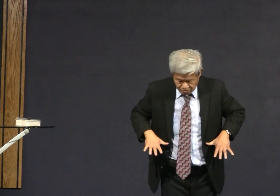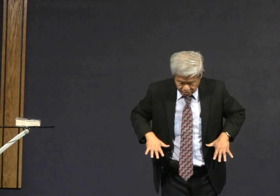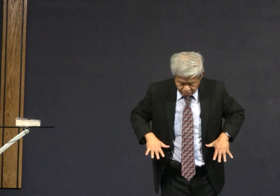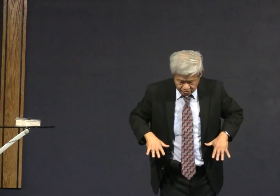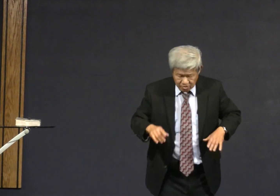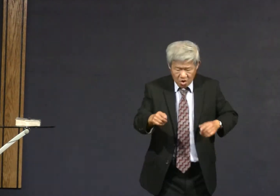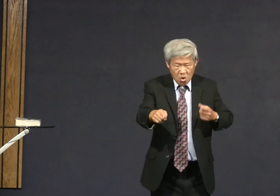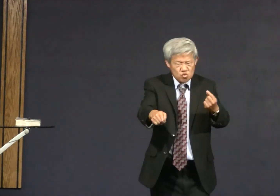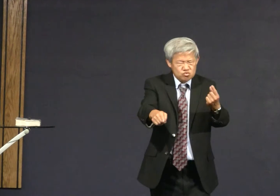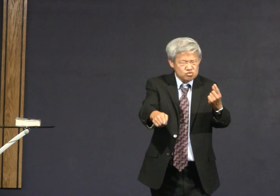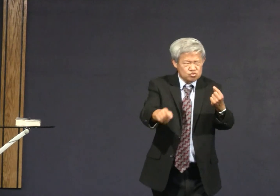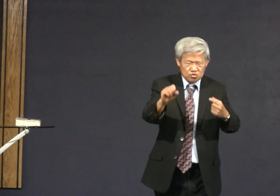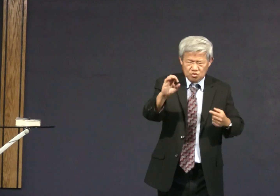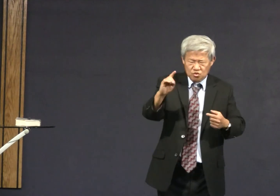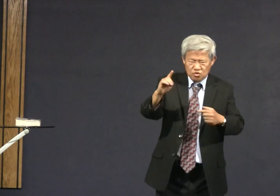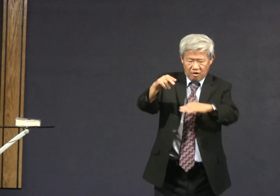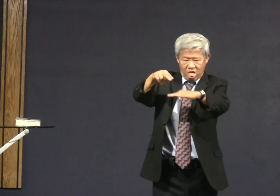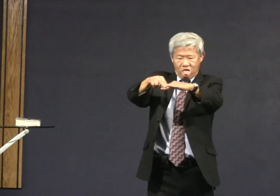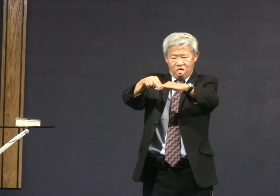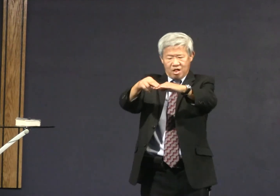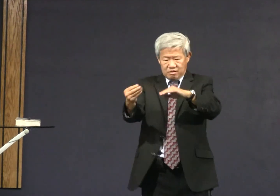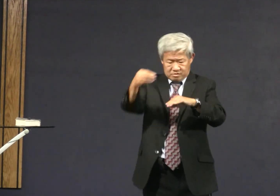they fell beside the road and so